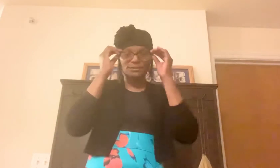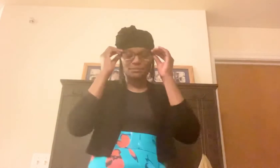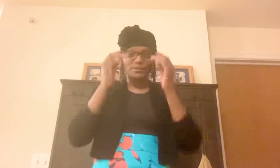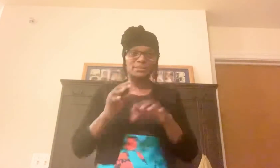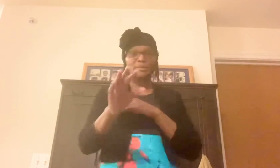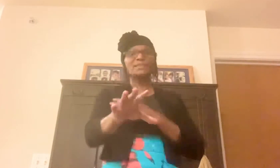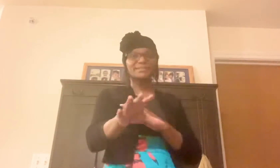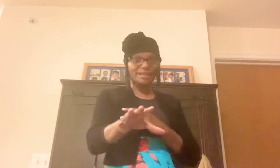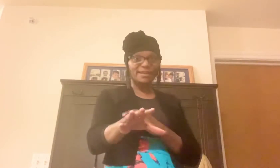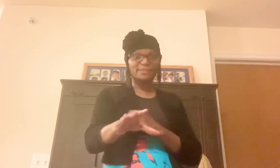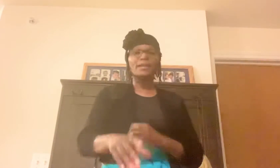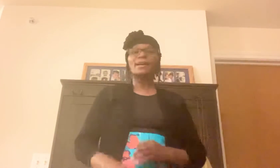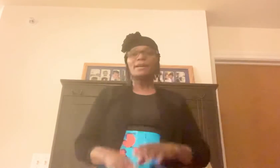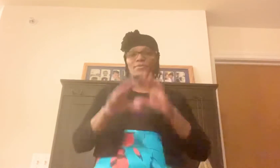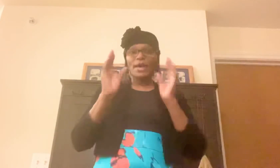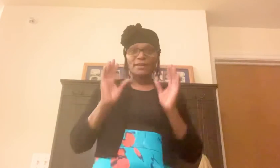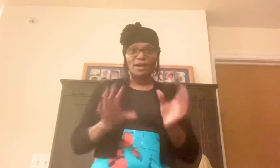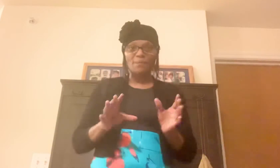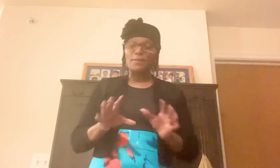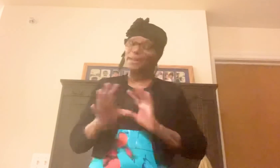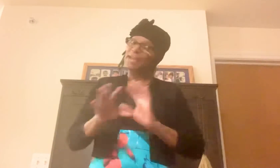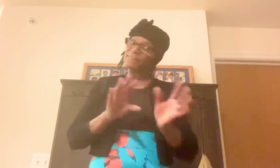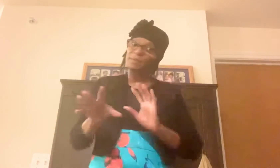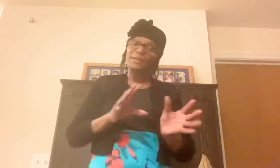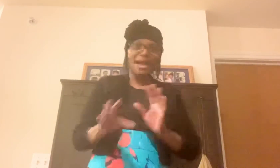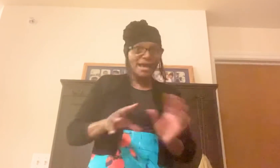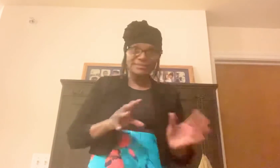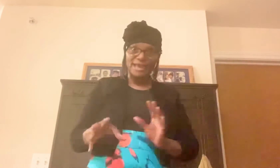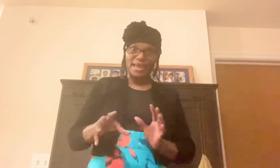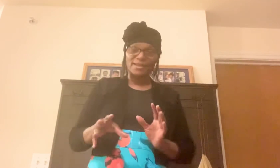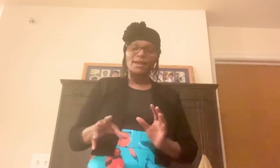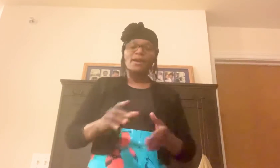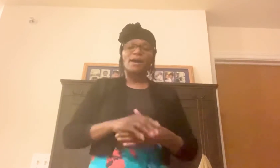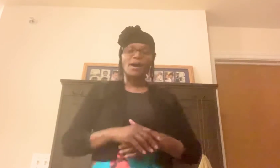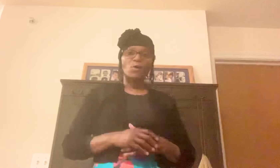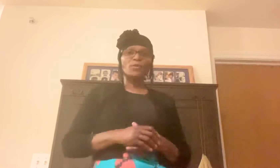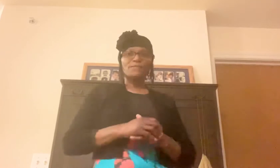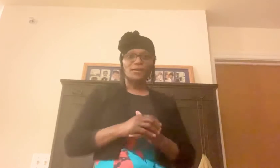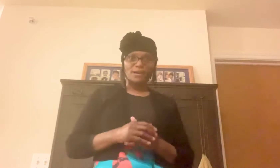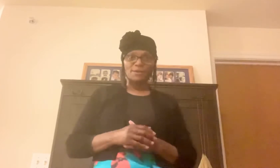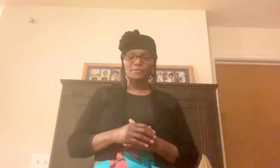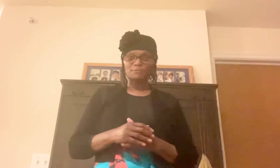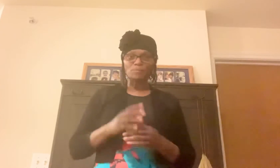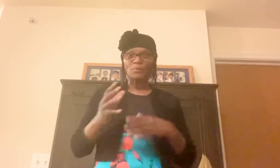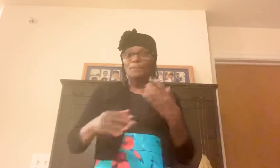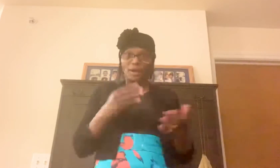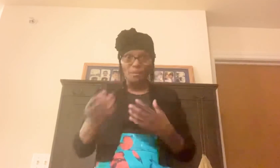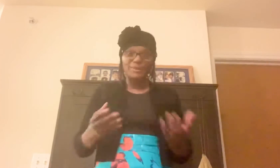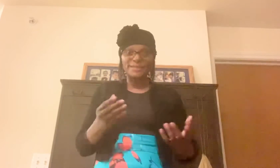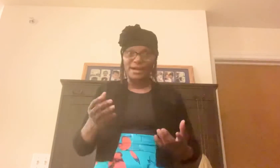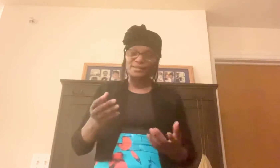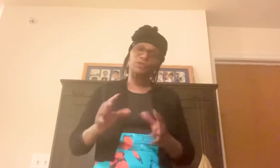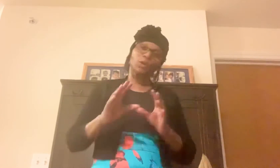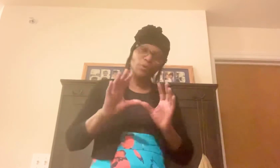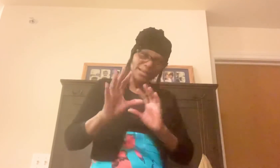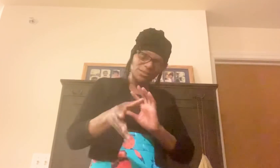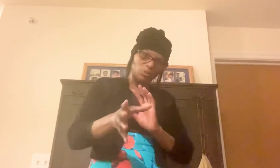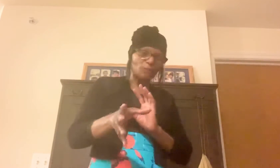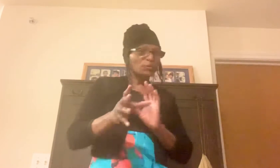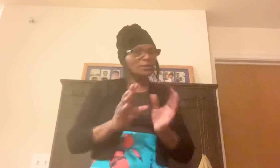to peanuts but understand that um it may have come in contact um with um pecans so you know if you're